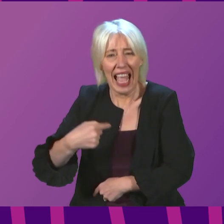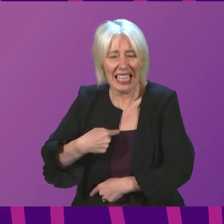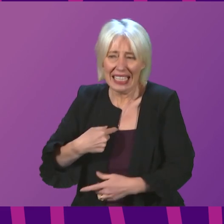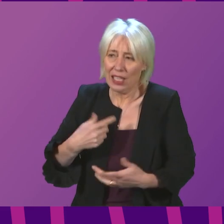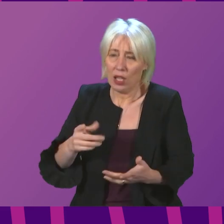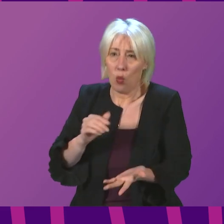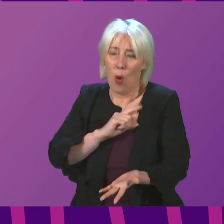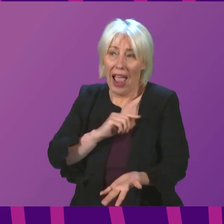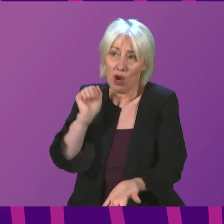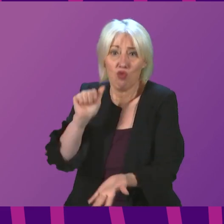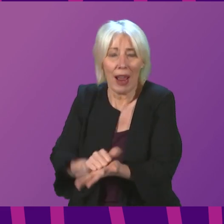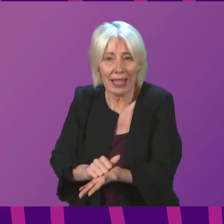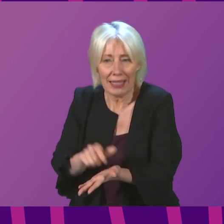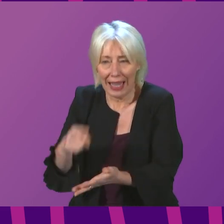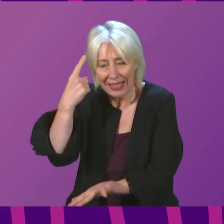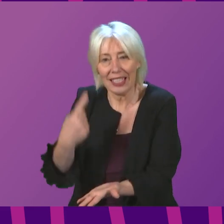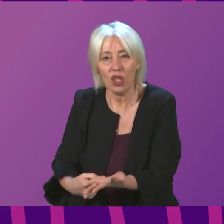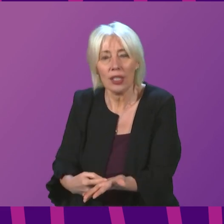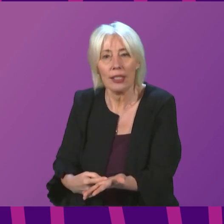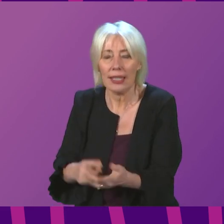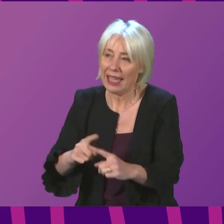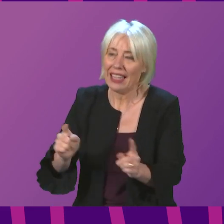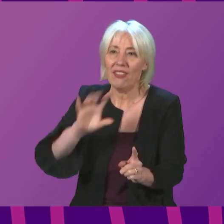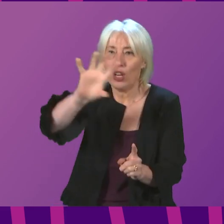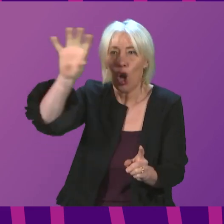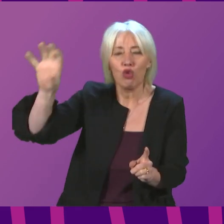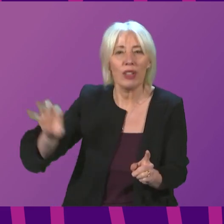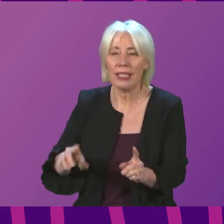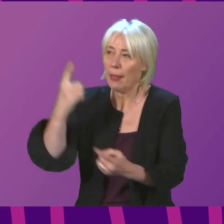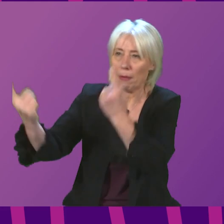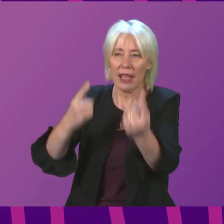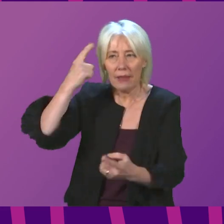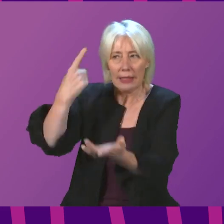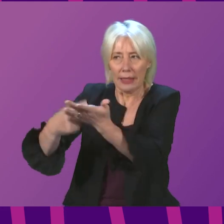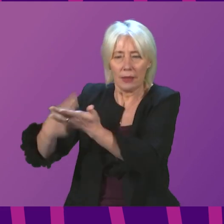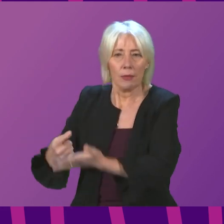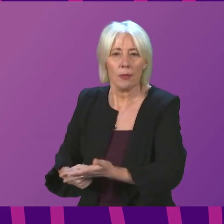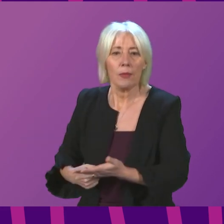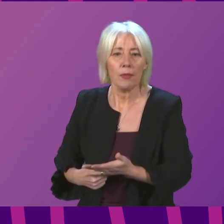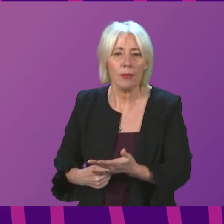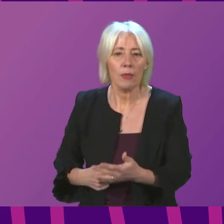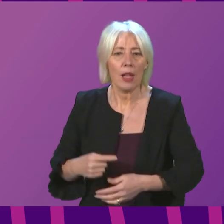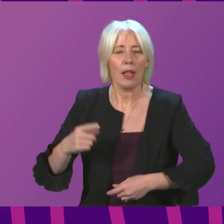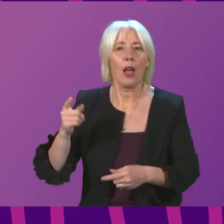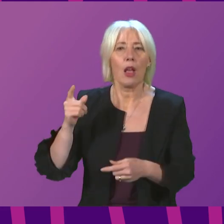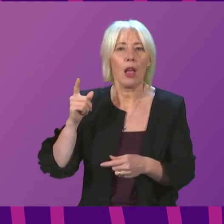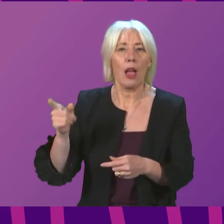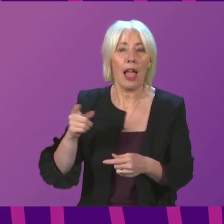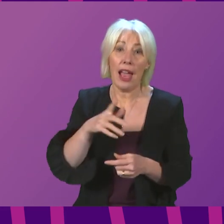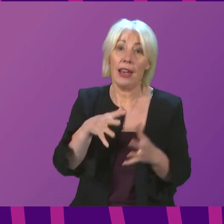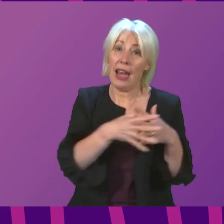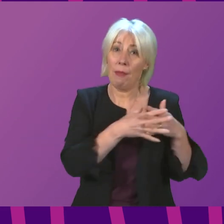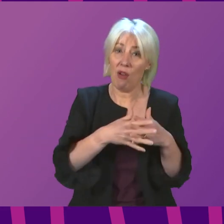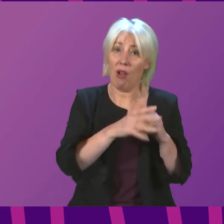to get this right. It is also correct to say that different countries are coming to different conclusions here. The Centre for Disease Control in the United